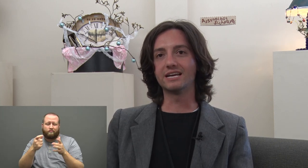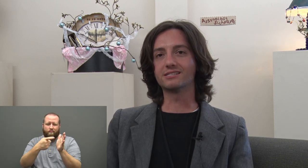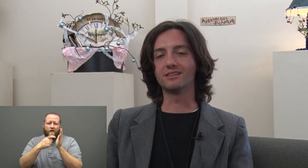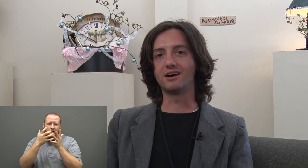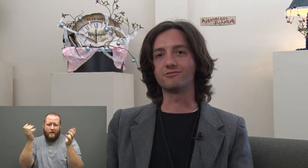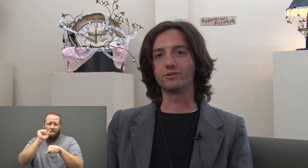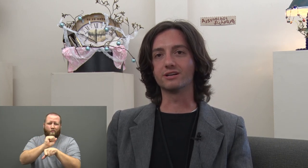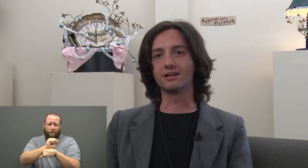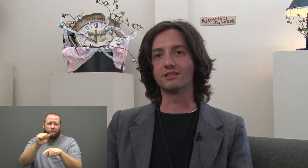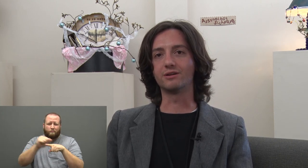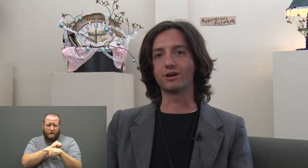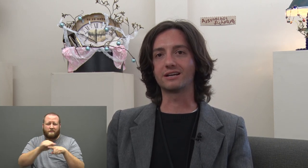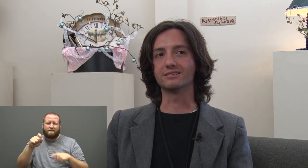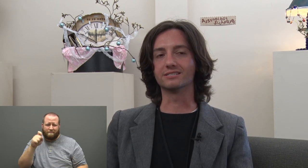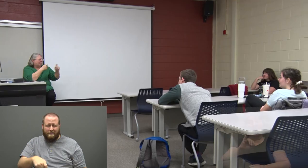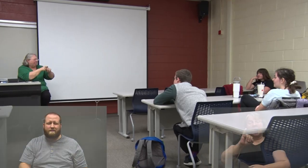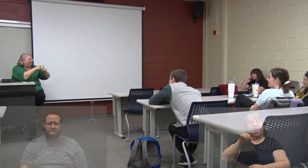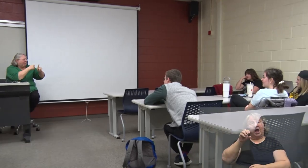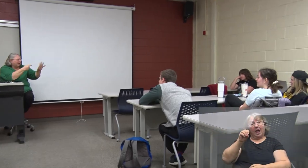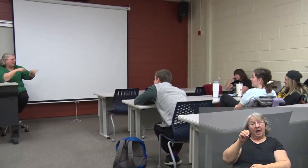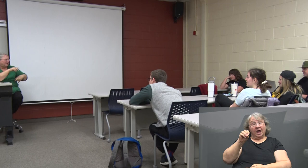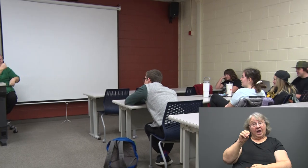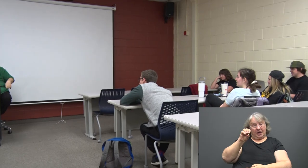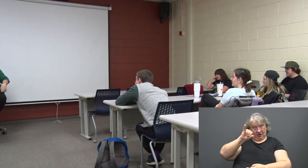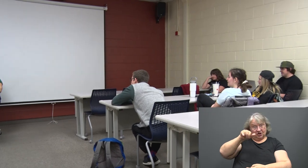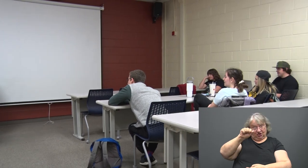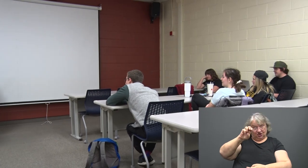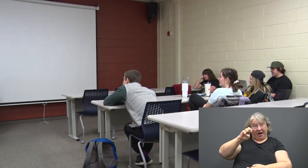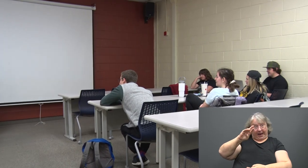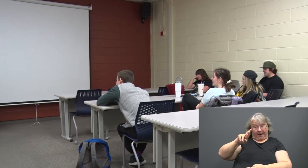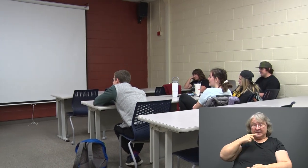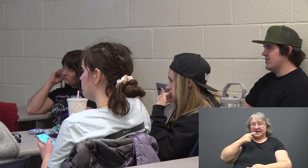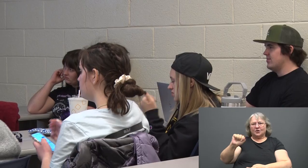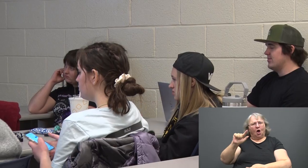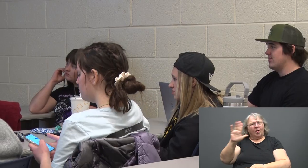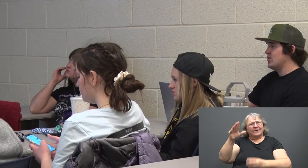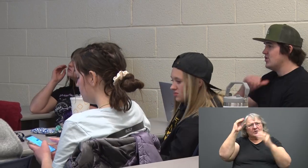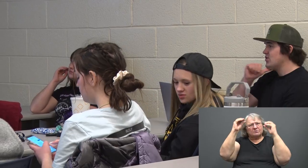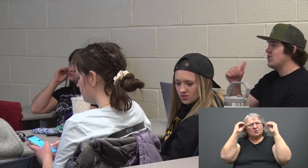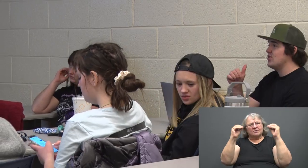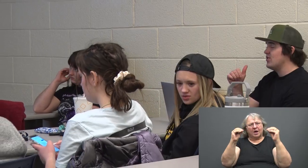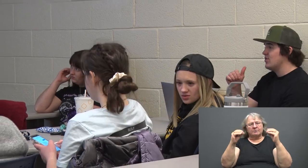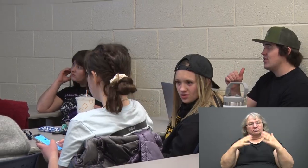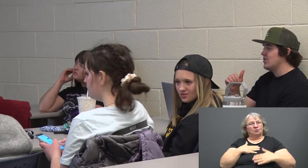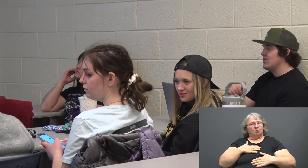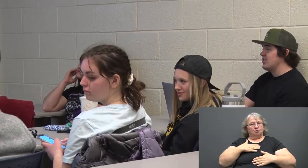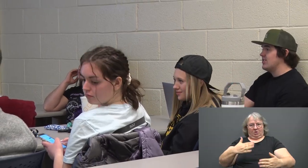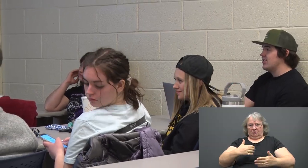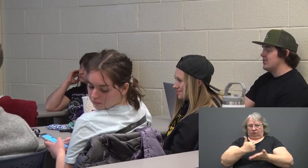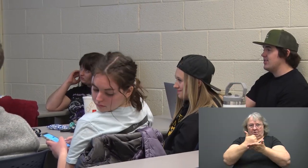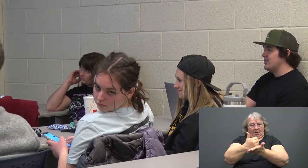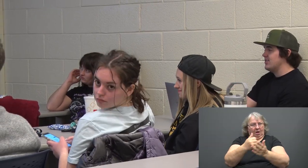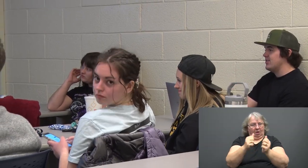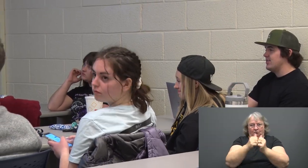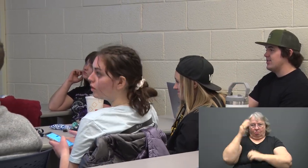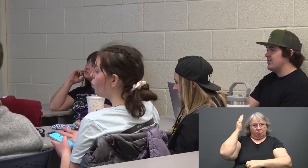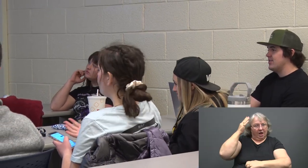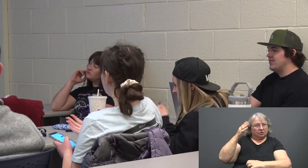takes a lot of work and a lot of practice. Jacob said all his professors have been willing to bridge the gap when it comes to lectures and instructions.